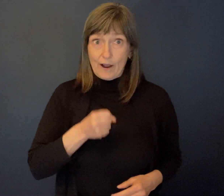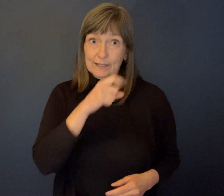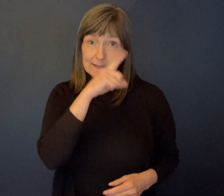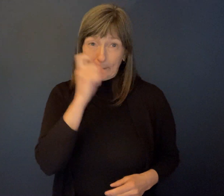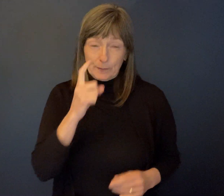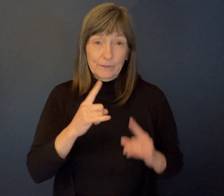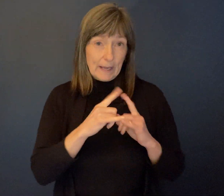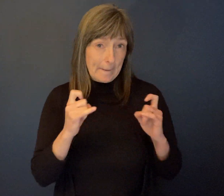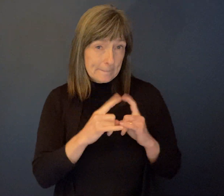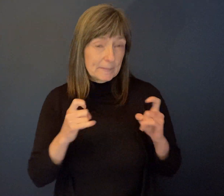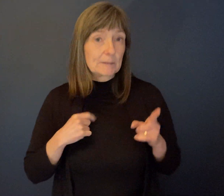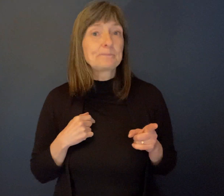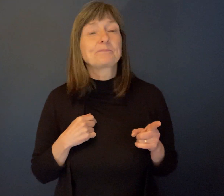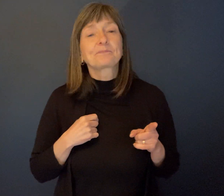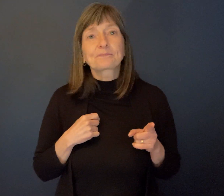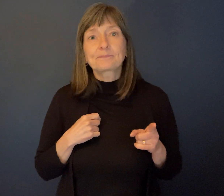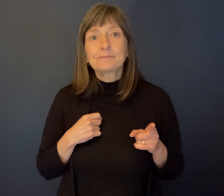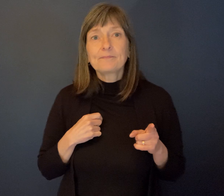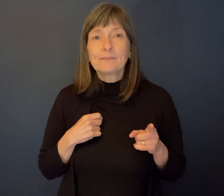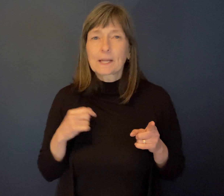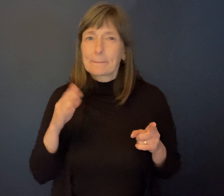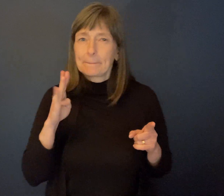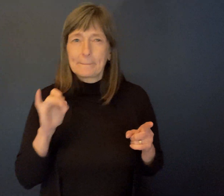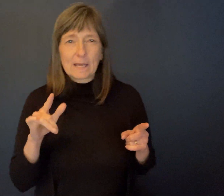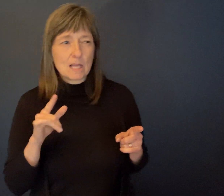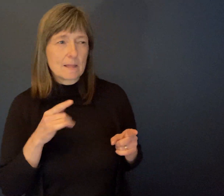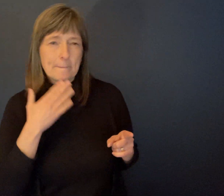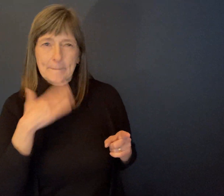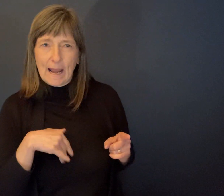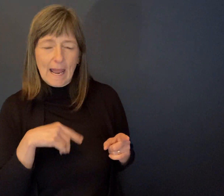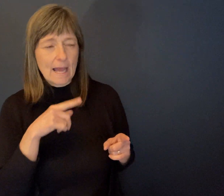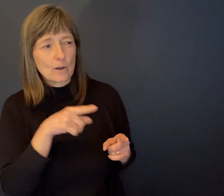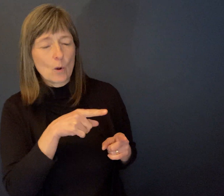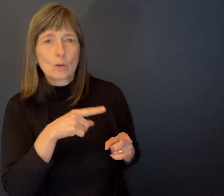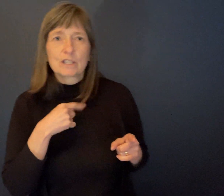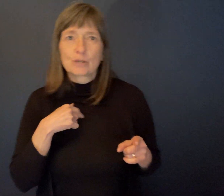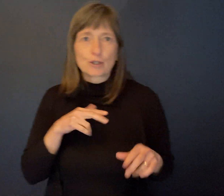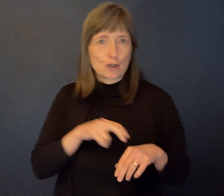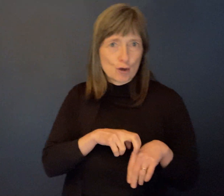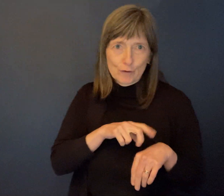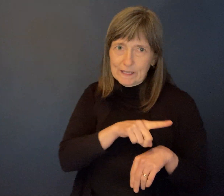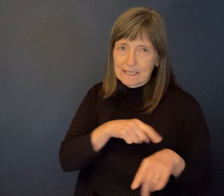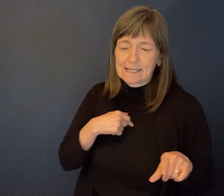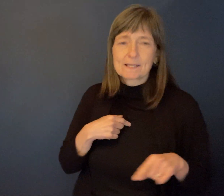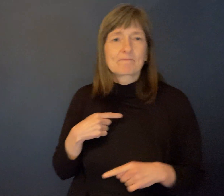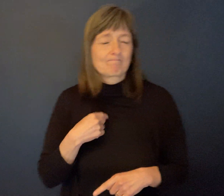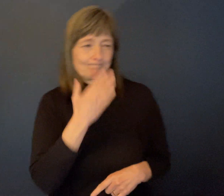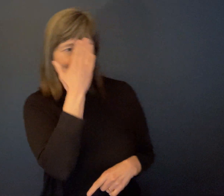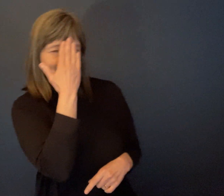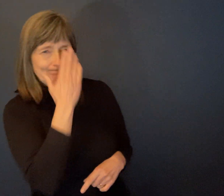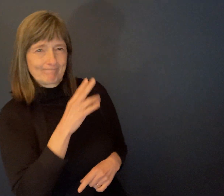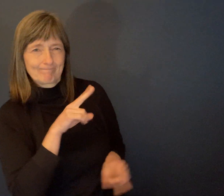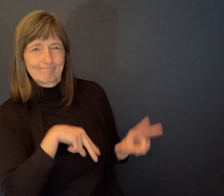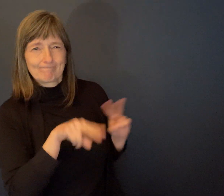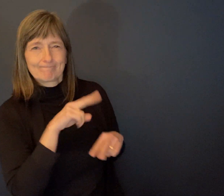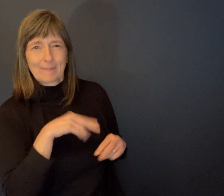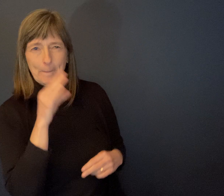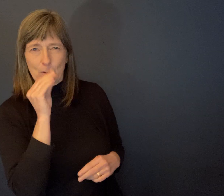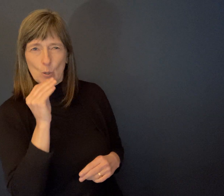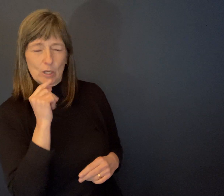mischievous and bad as they come, but hard of gold. Anyway, he knew she was new and he knew she was nervous and he took advantage